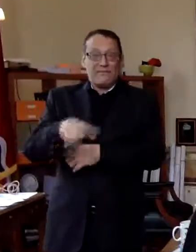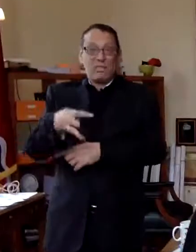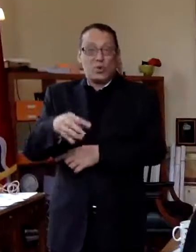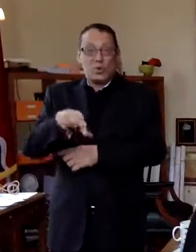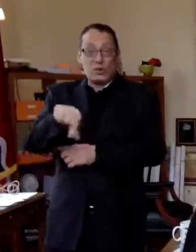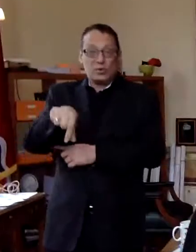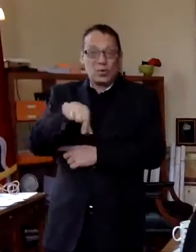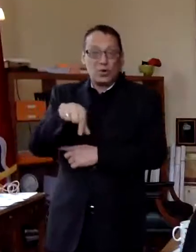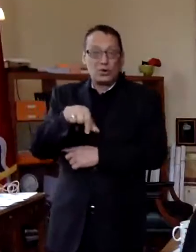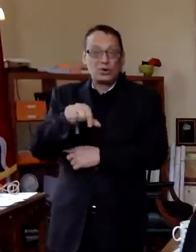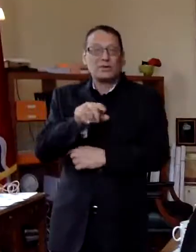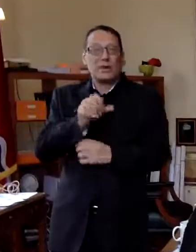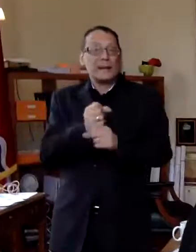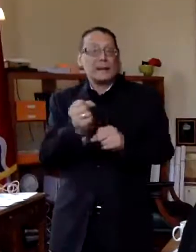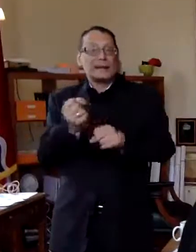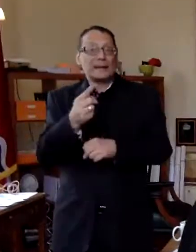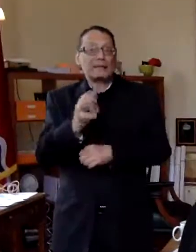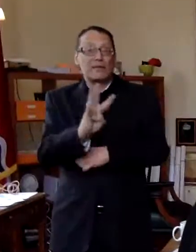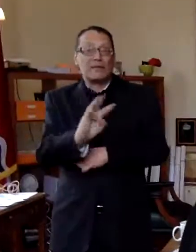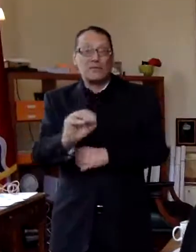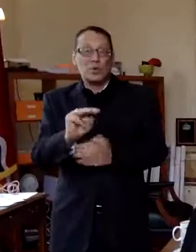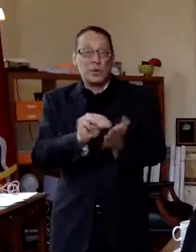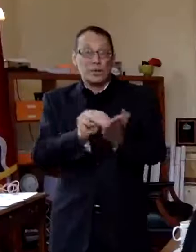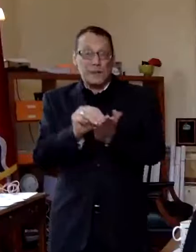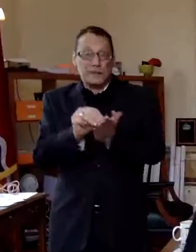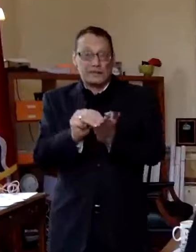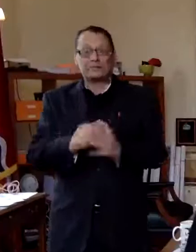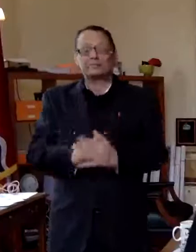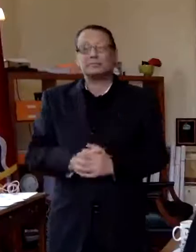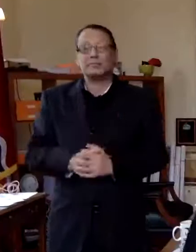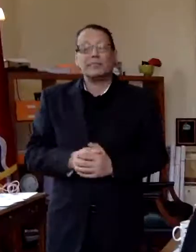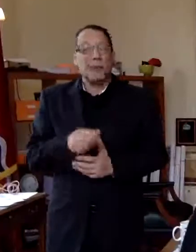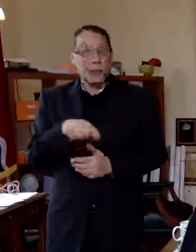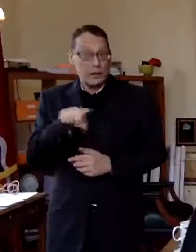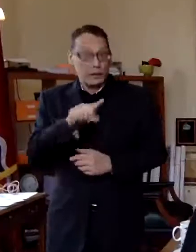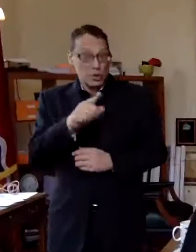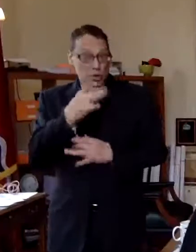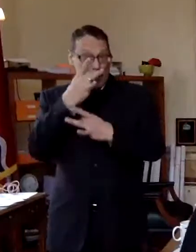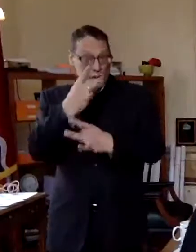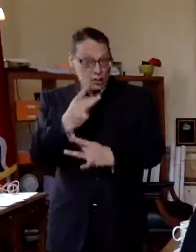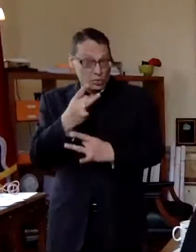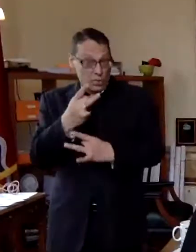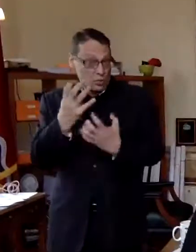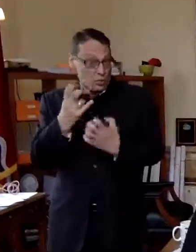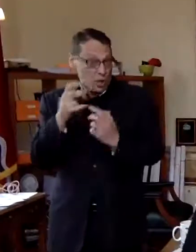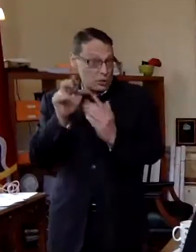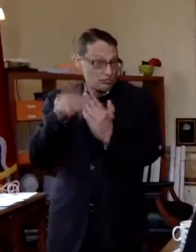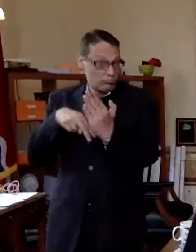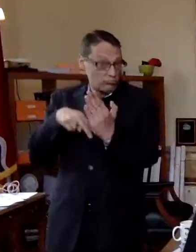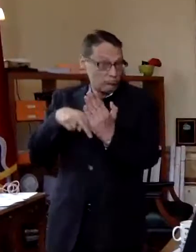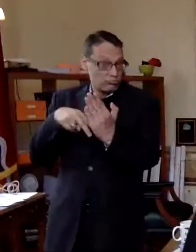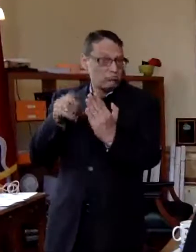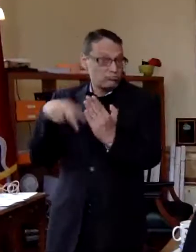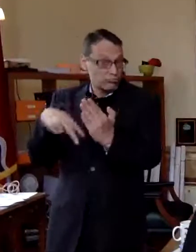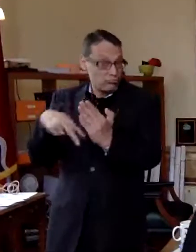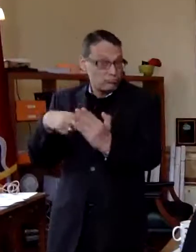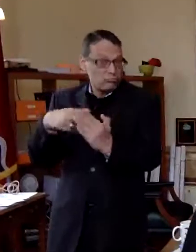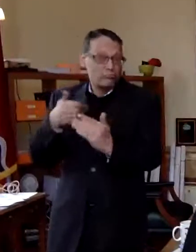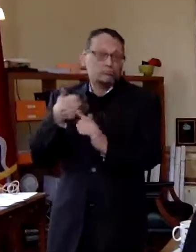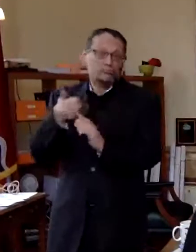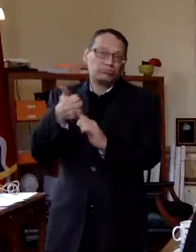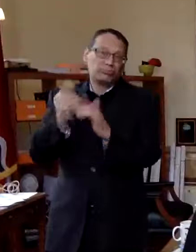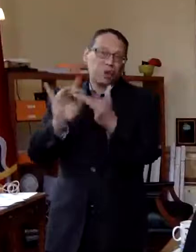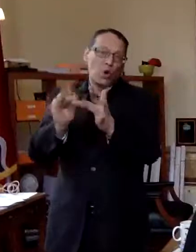we're in and then 40 million for next year so for those of you that are interested in taking a look at that go